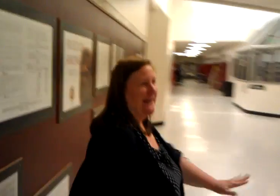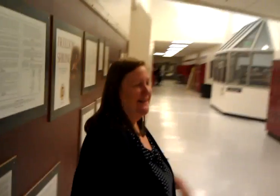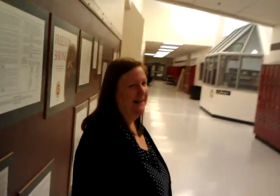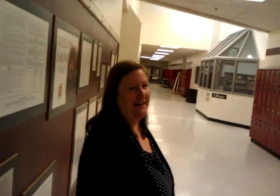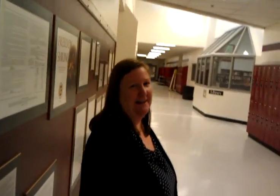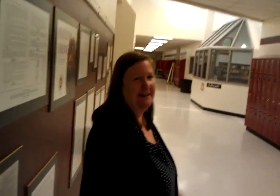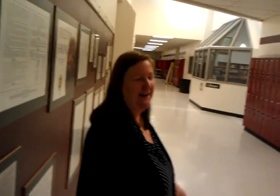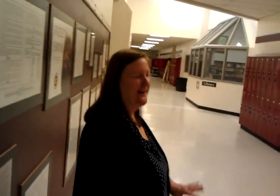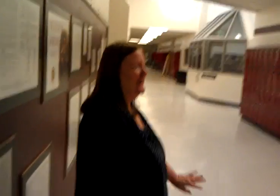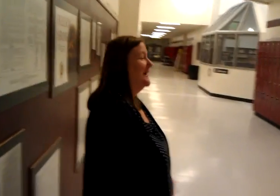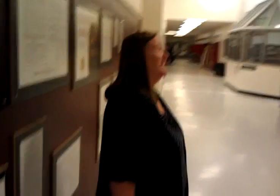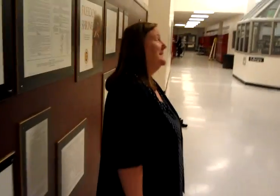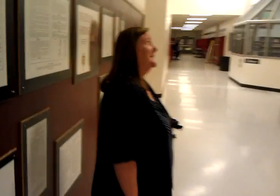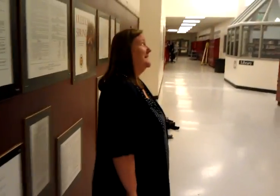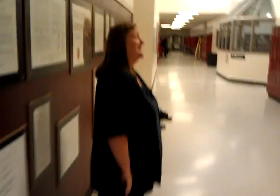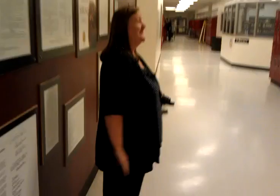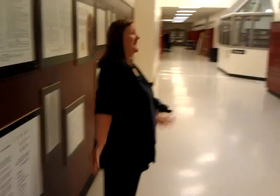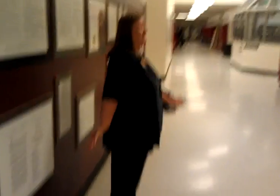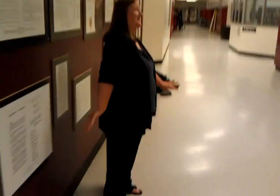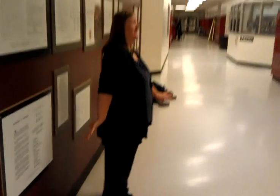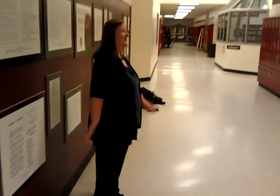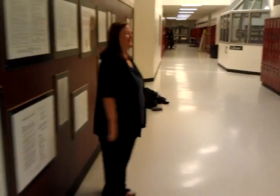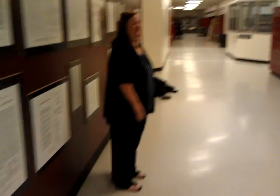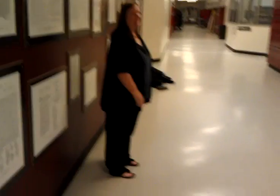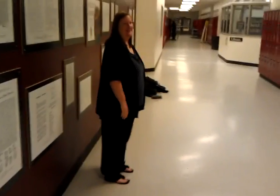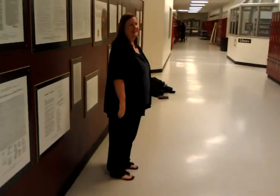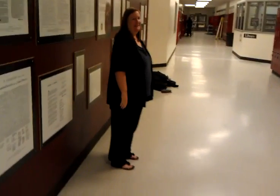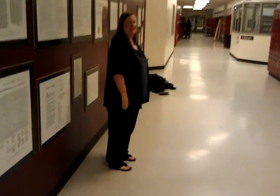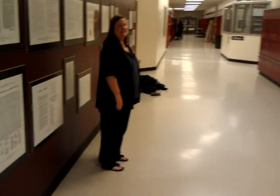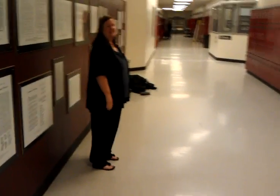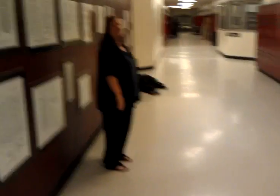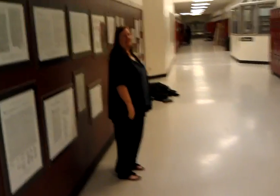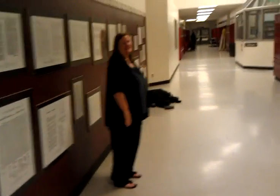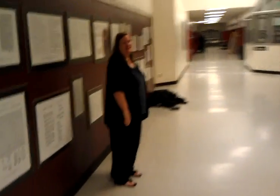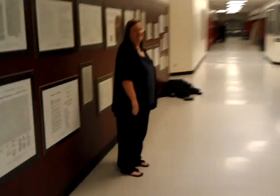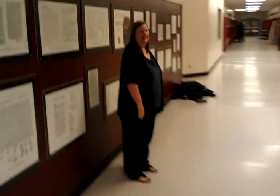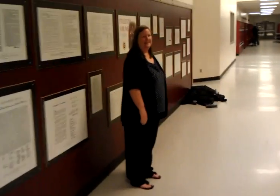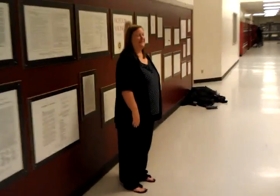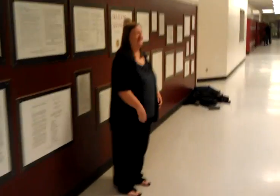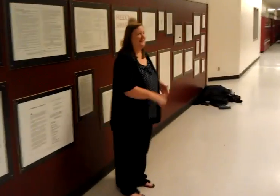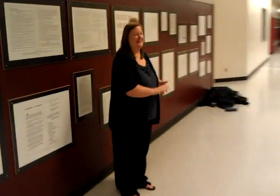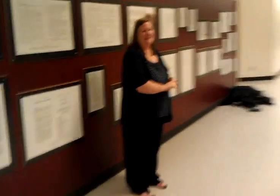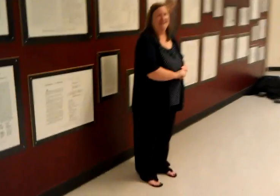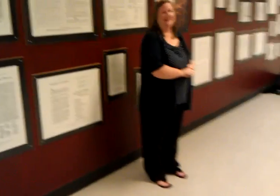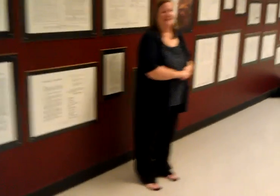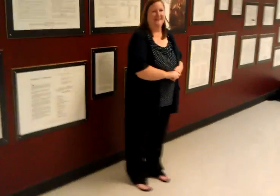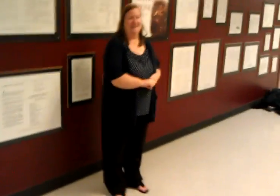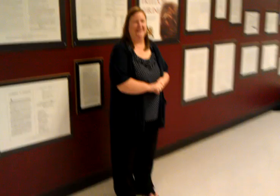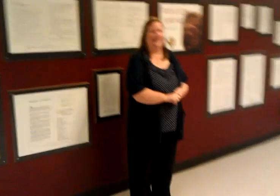don't turn I'm doing the side panning around her like we're on one of those circular things like in a movie